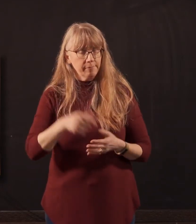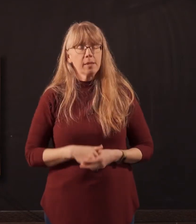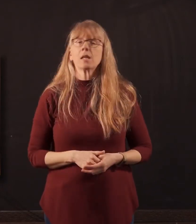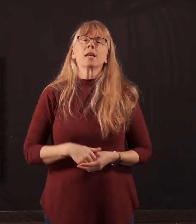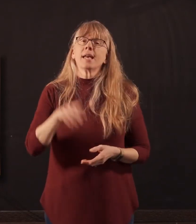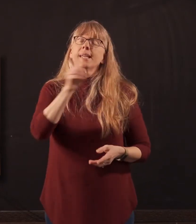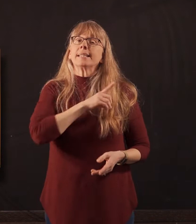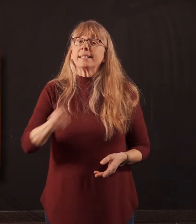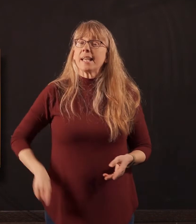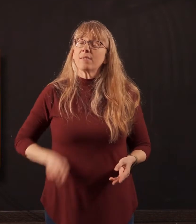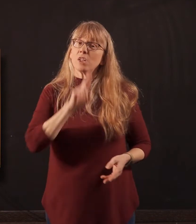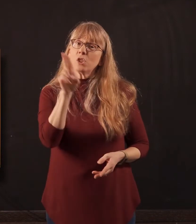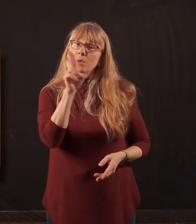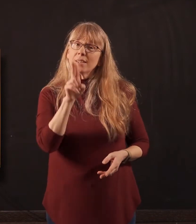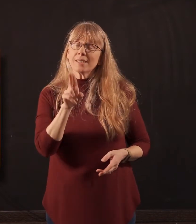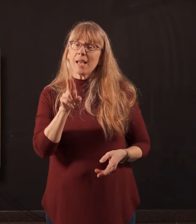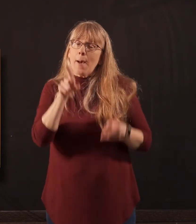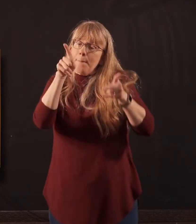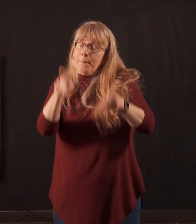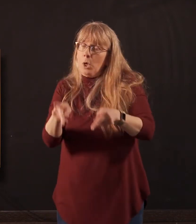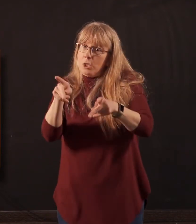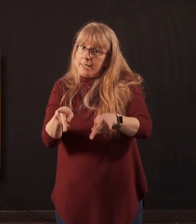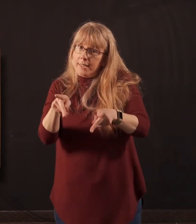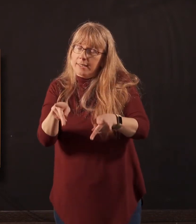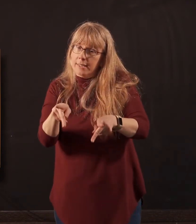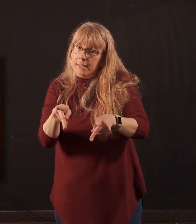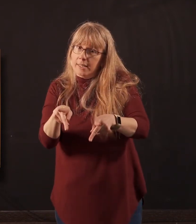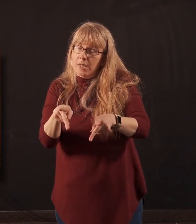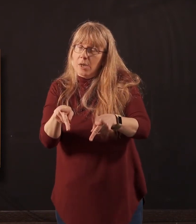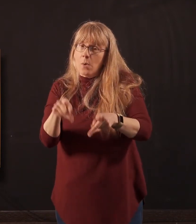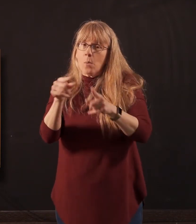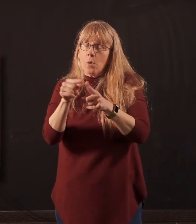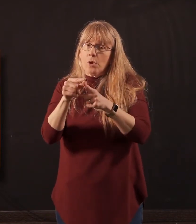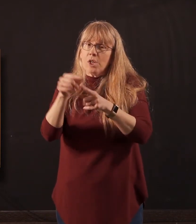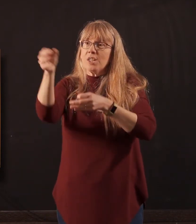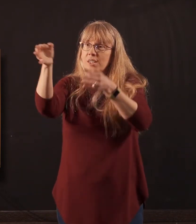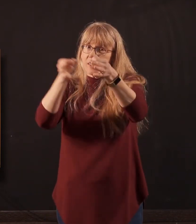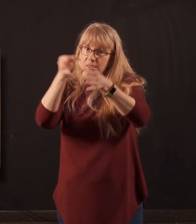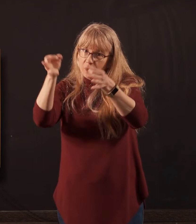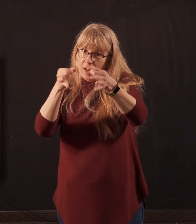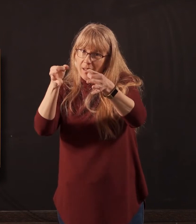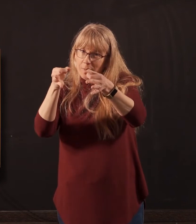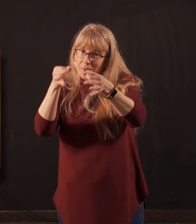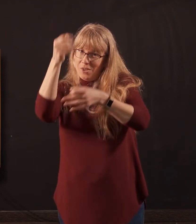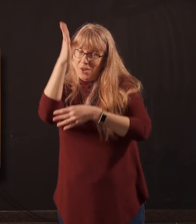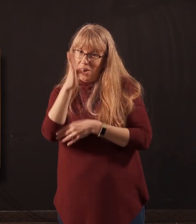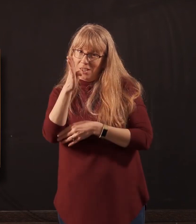David uses a personal possessive adjective to describe God. Did you notice that? He says